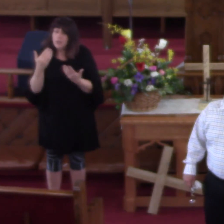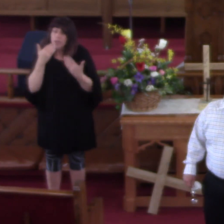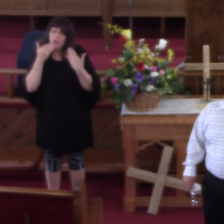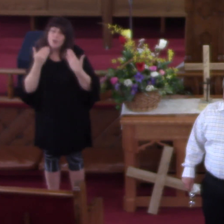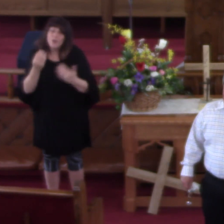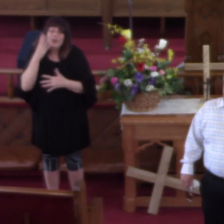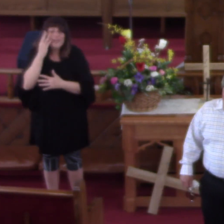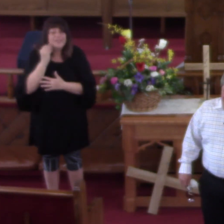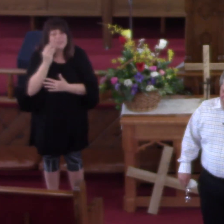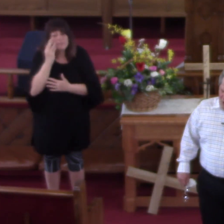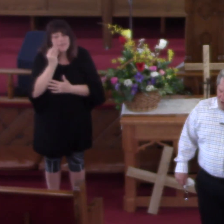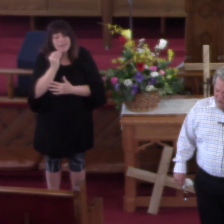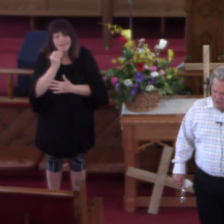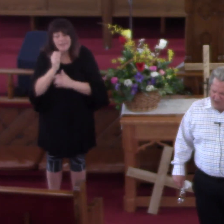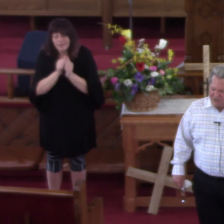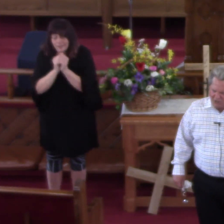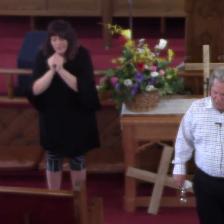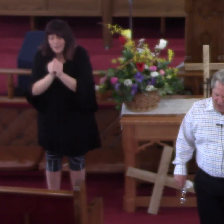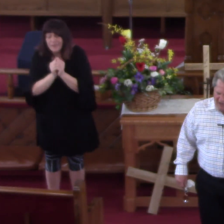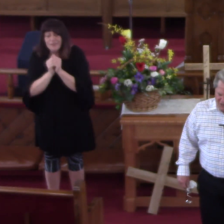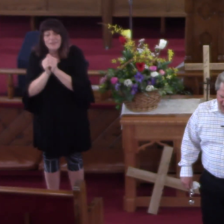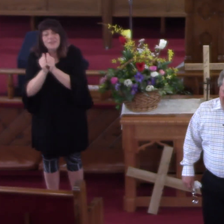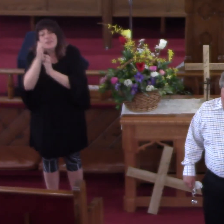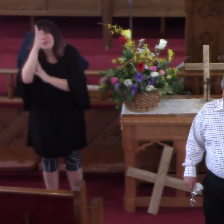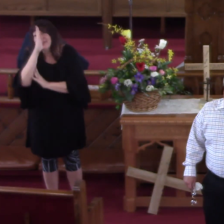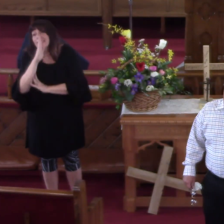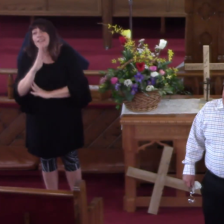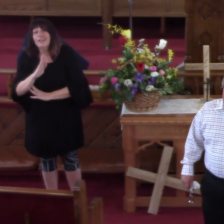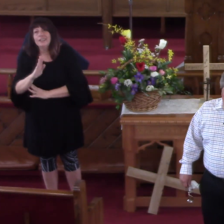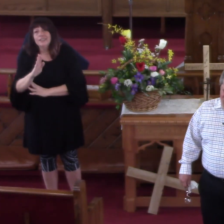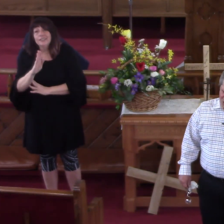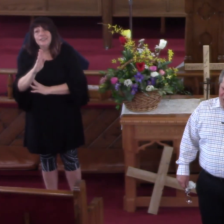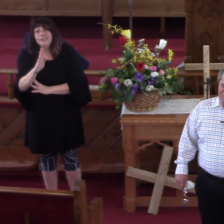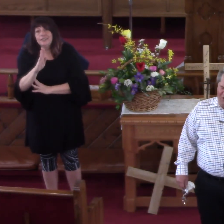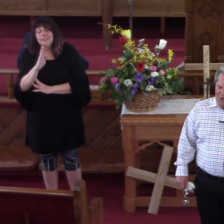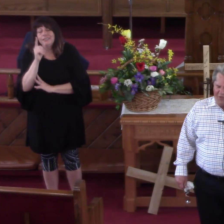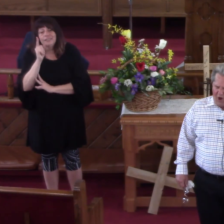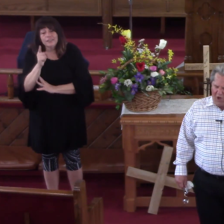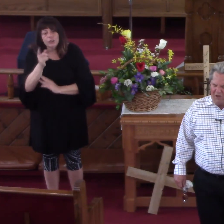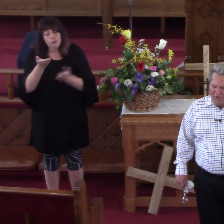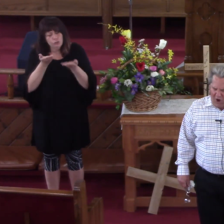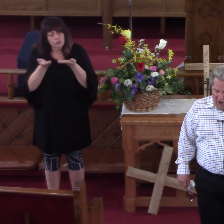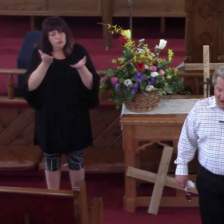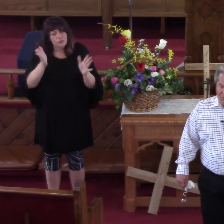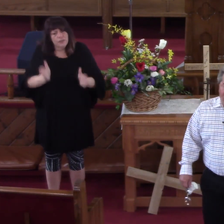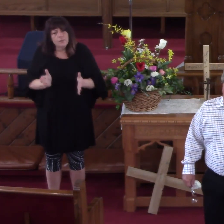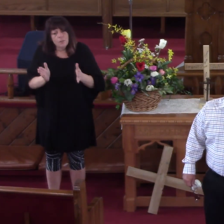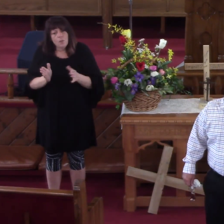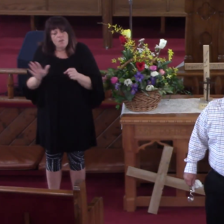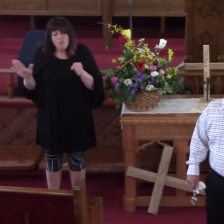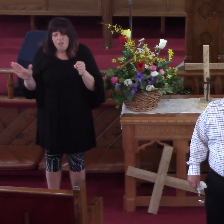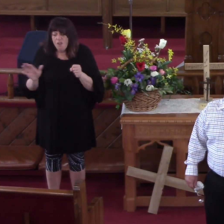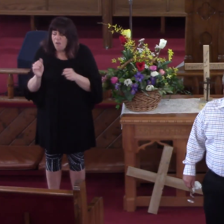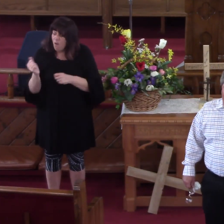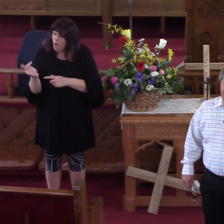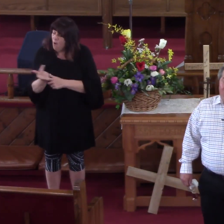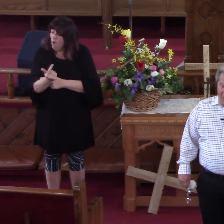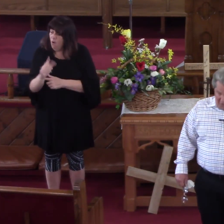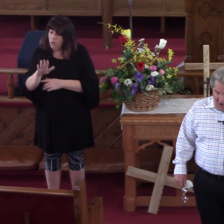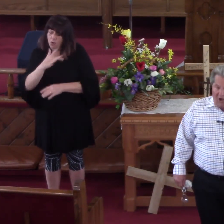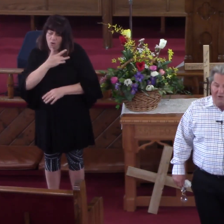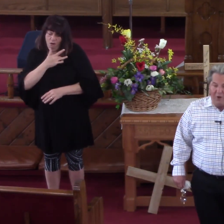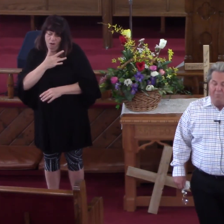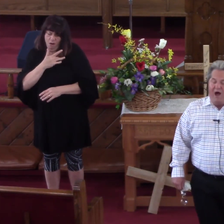Experience With The Lord Jesus Christ You Served In With All Of Your Heart With All Your Soul